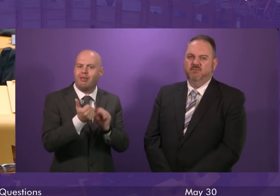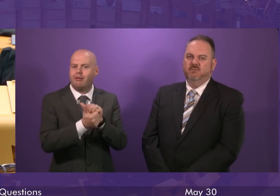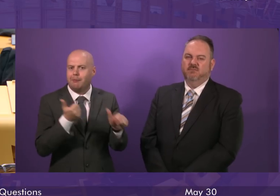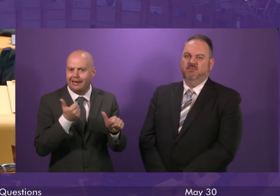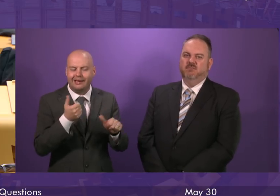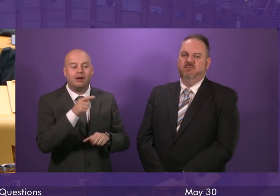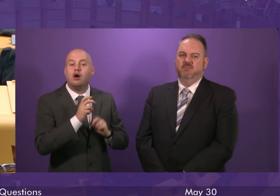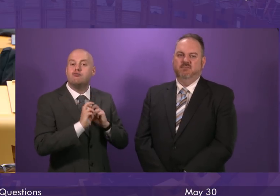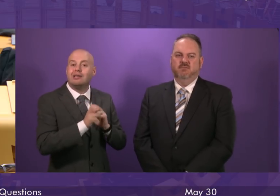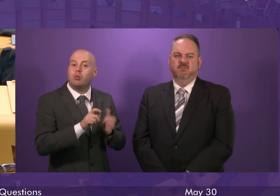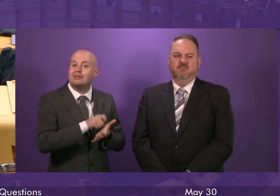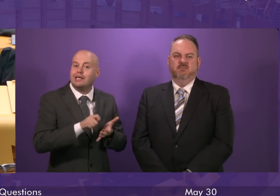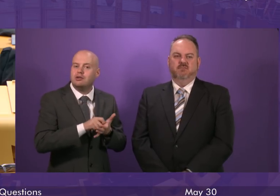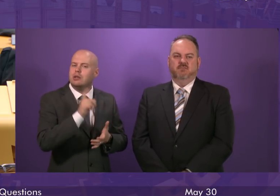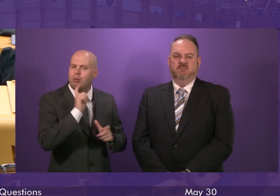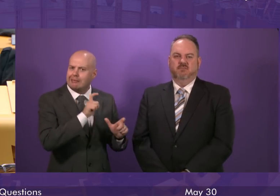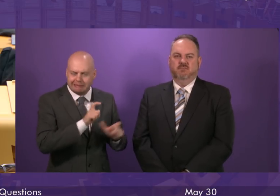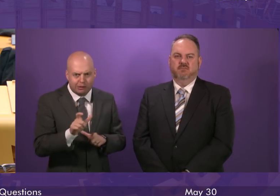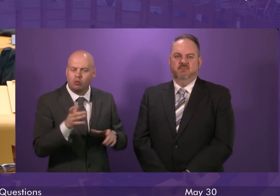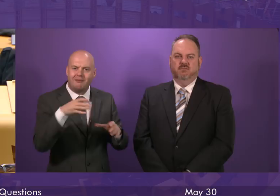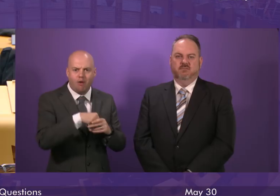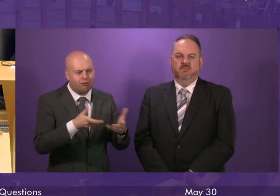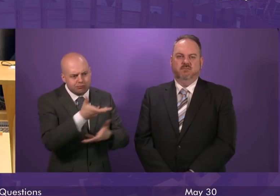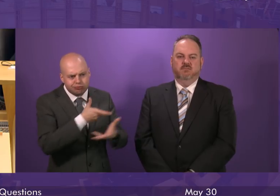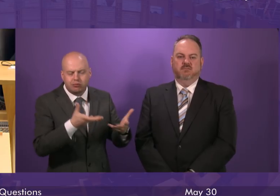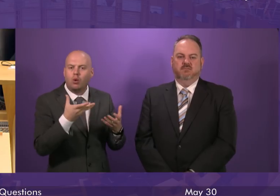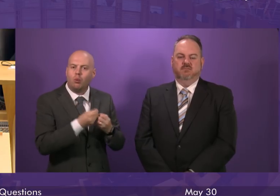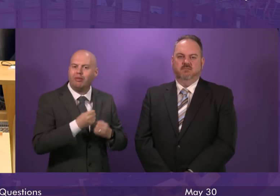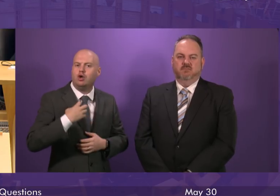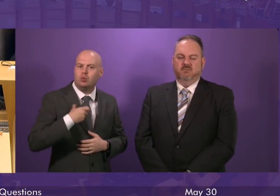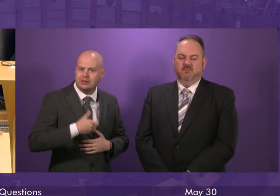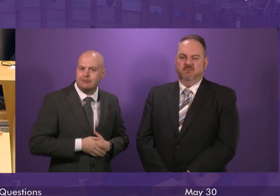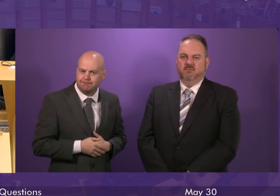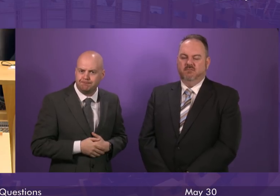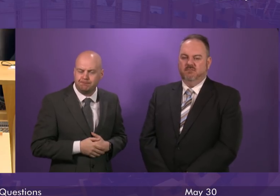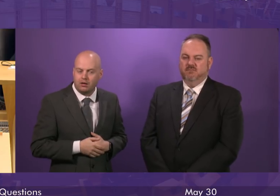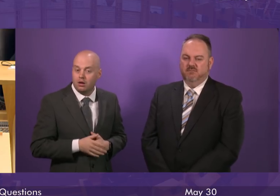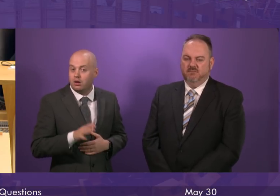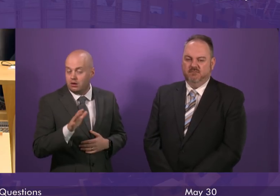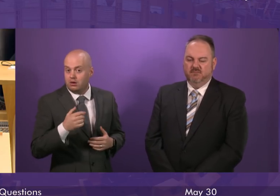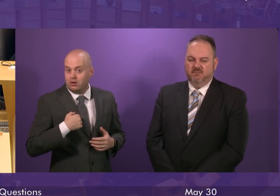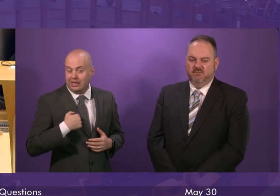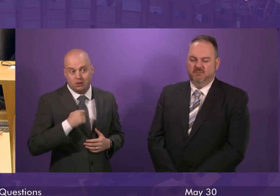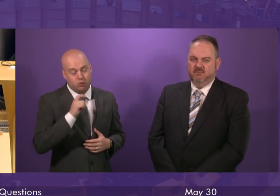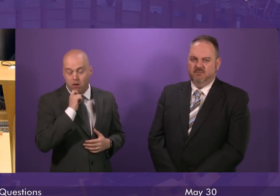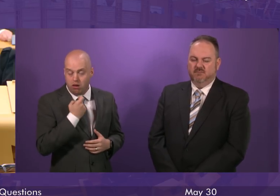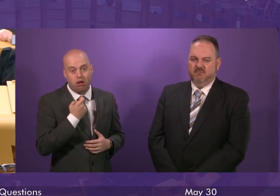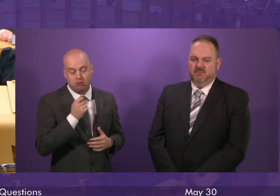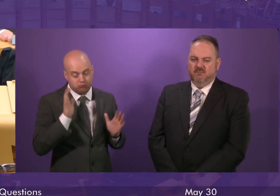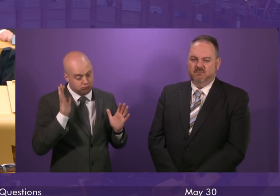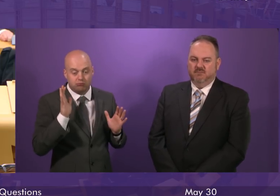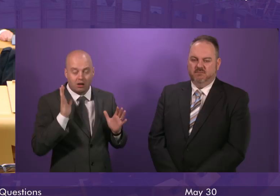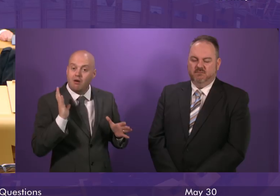Secretary will continue to discuss the matter with trade unions. We will act where we can to save companies from closure.